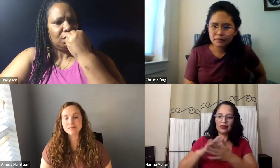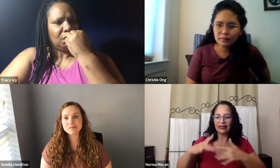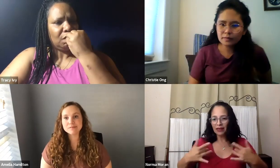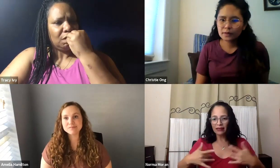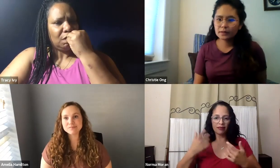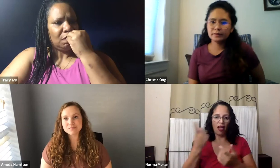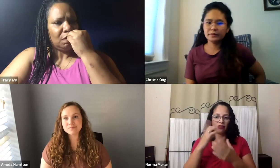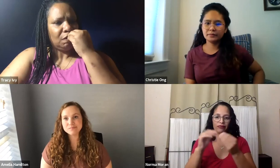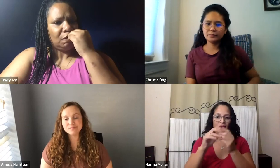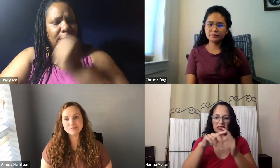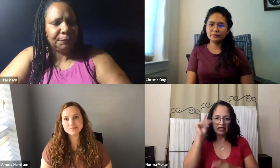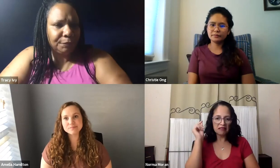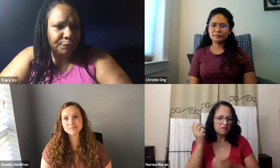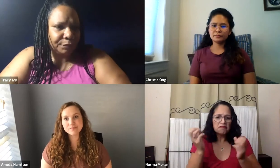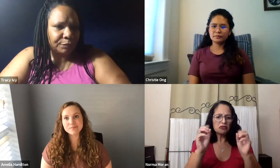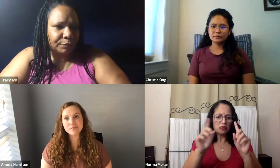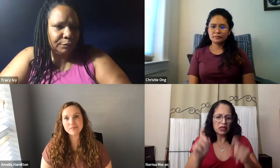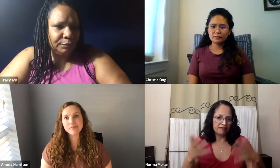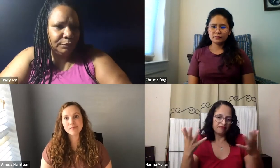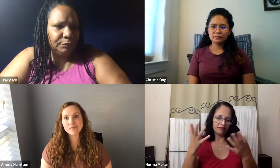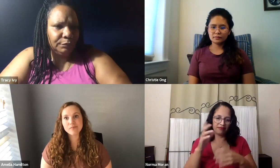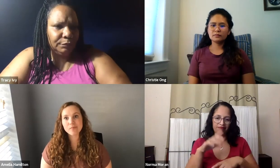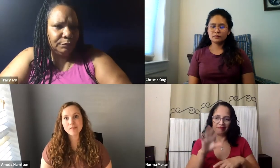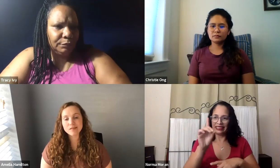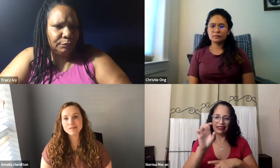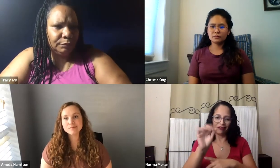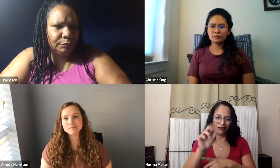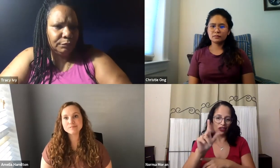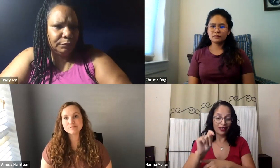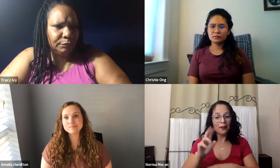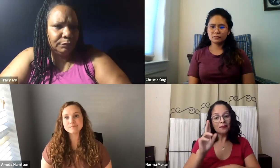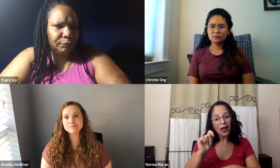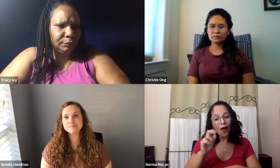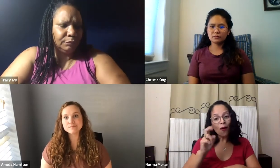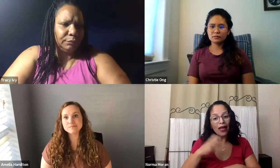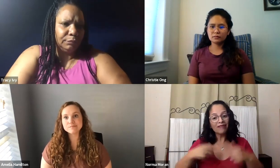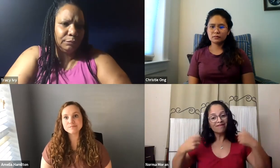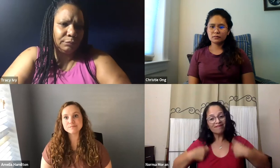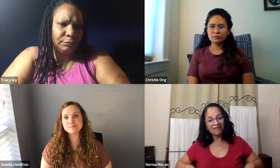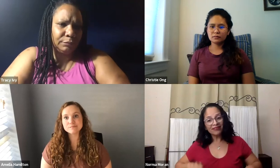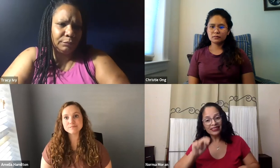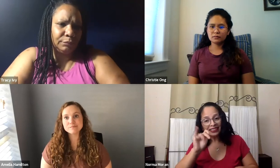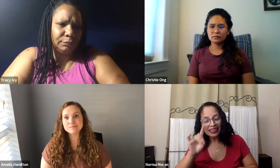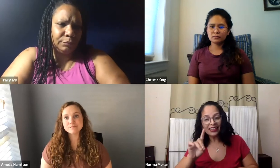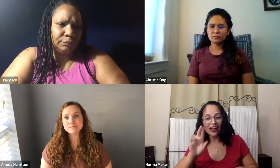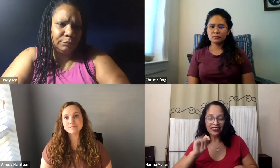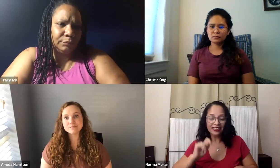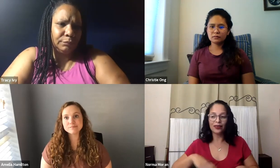you know, the deaf school, they have events, they have things going on. And they always have different